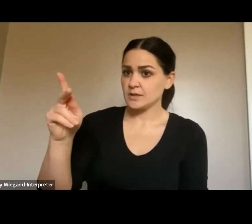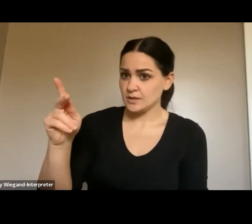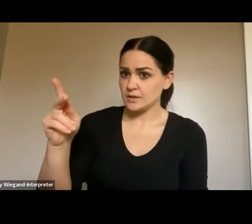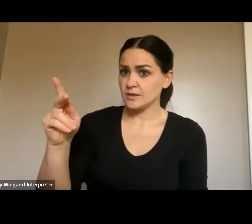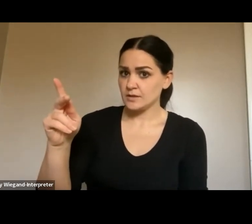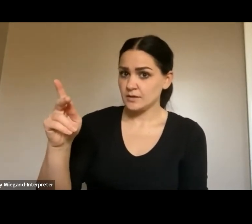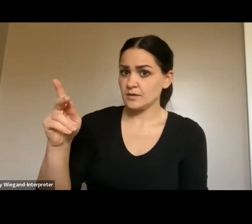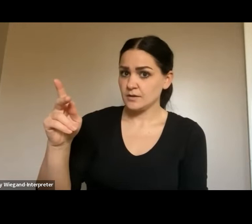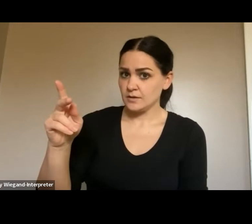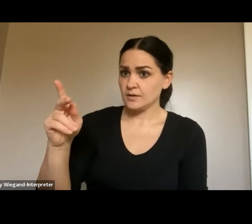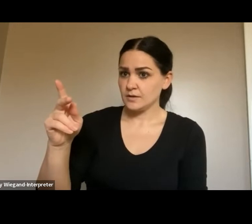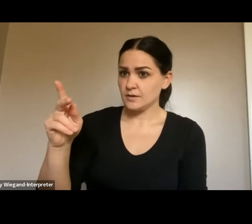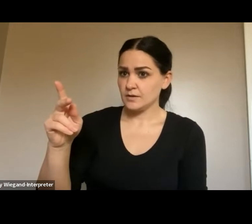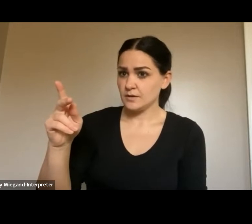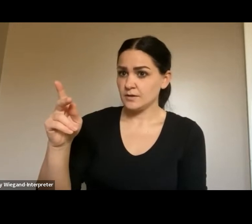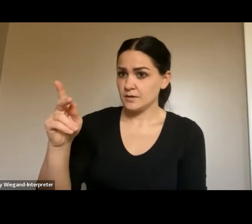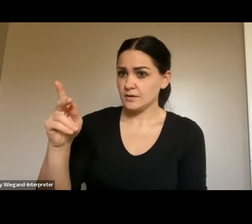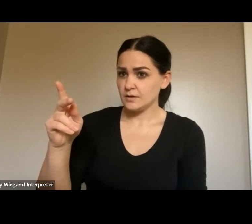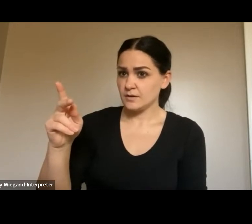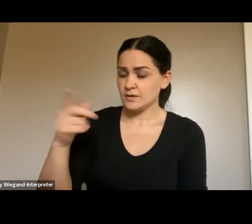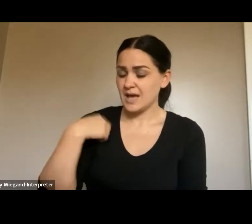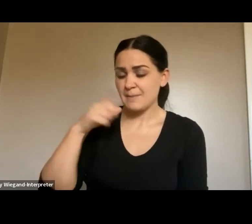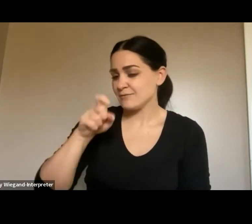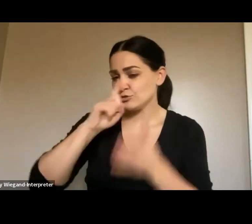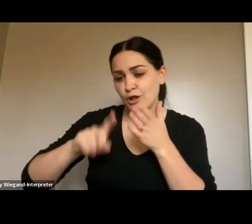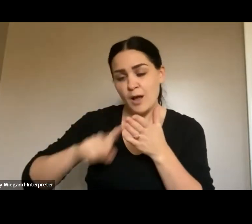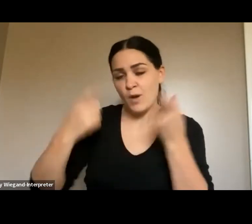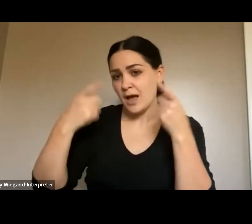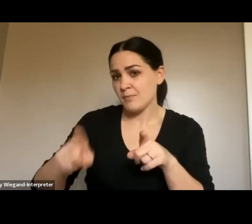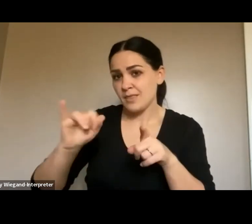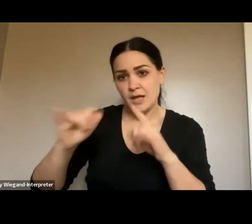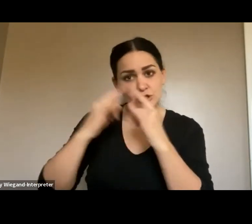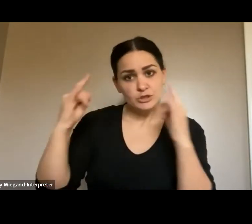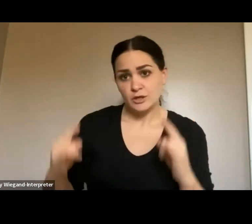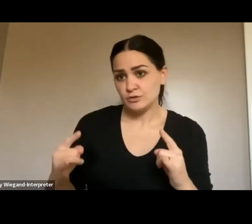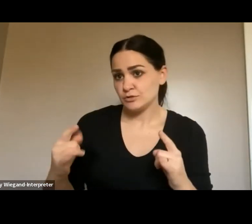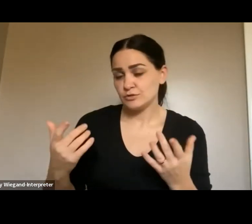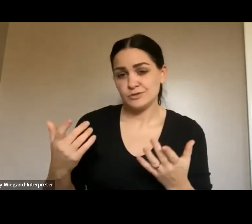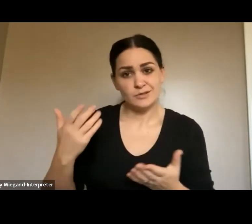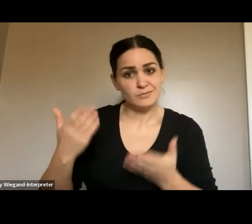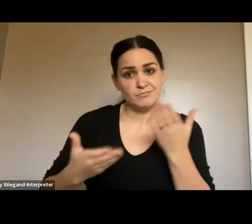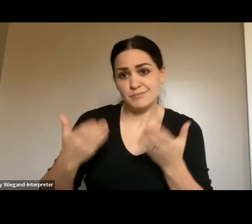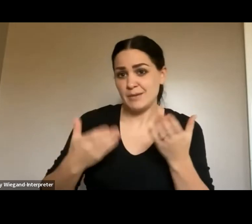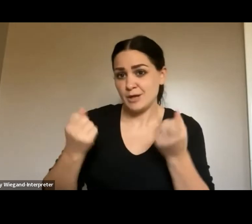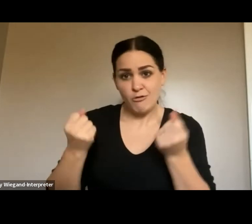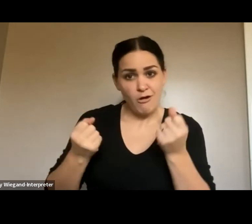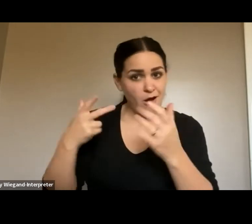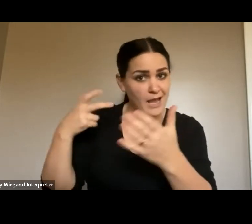We have to look up what happened to these shelters. There's a chance they may have been hit by a vehicle.